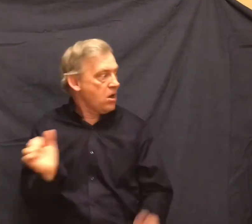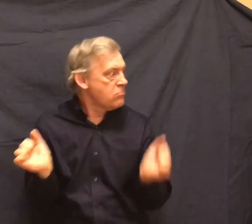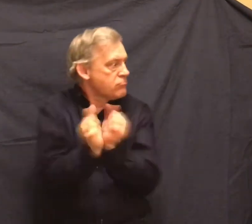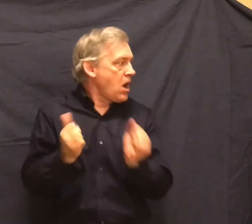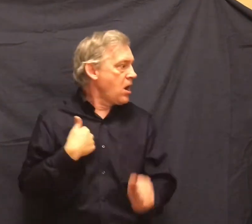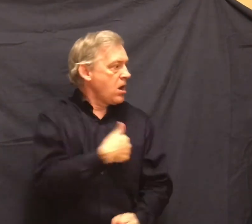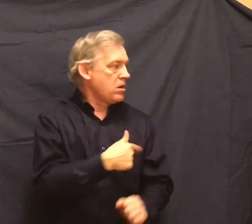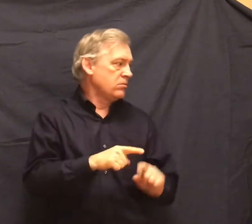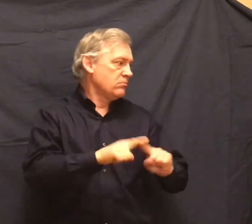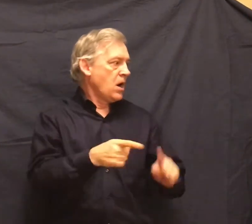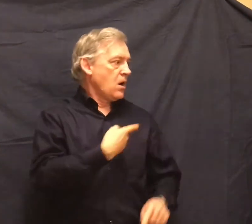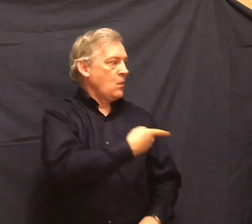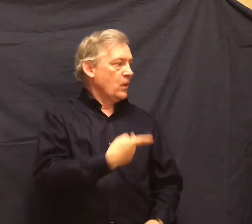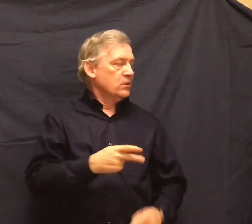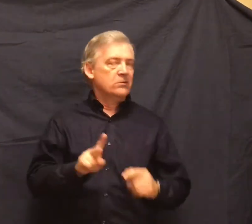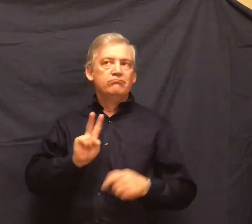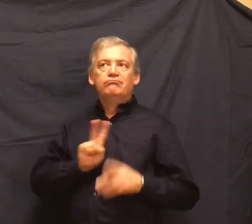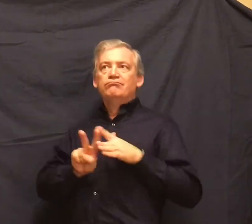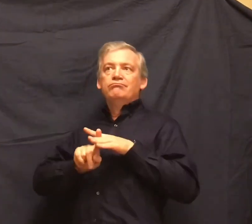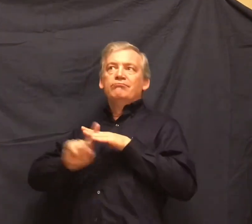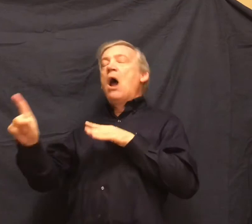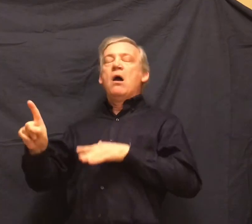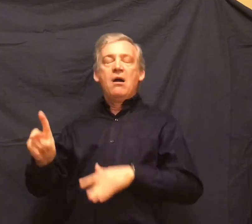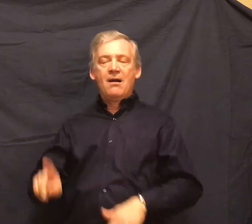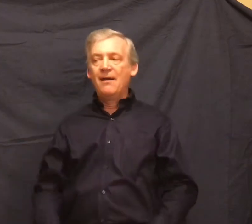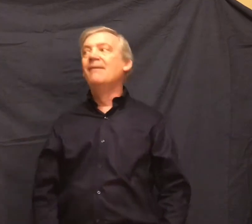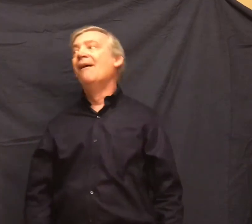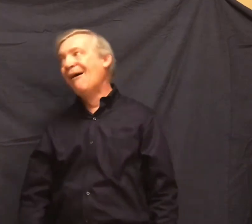Lenny giggled happily. I didn't forget that, you bet.